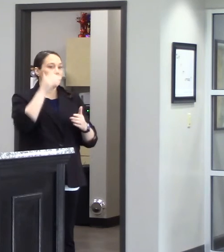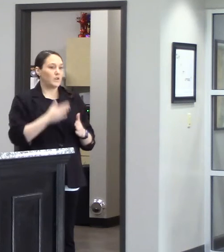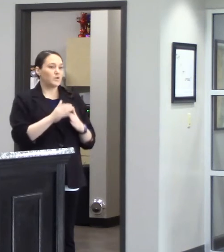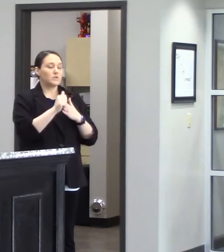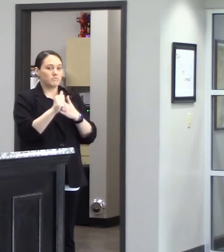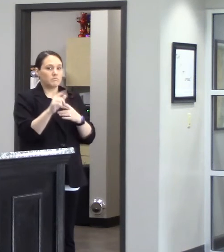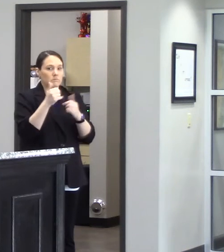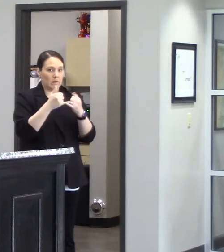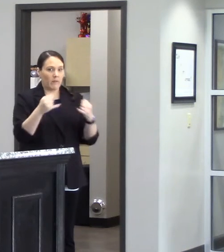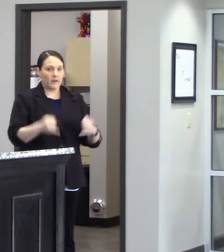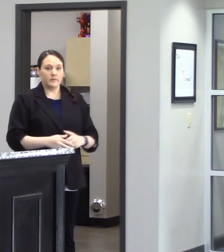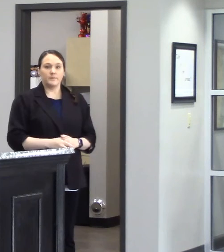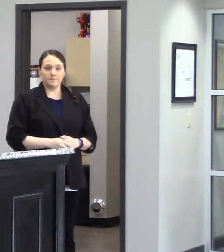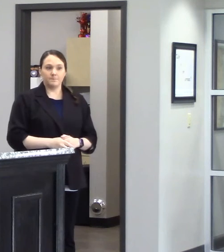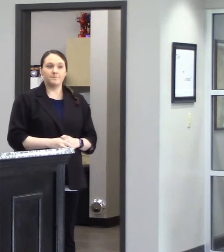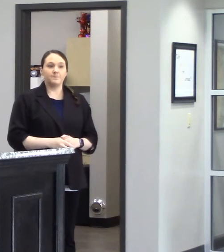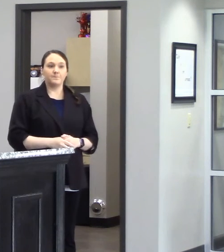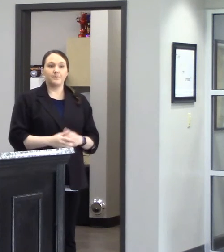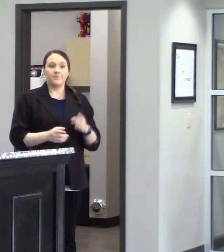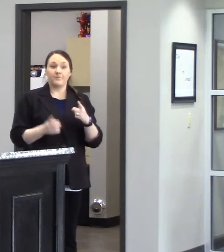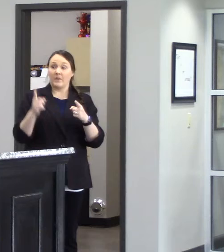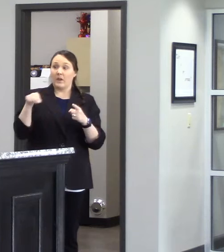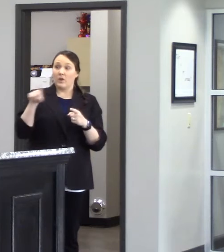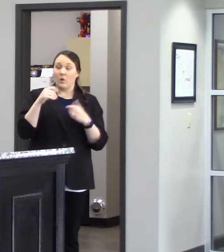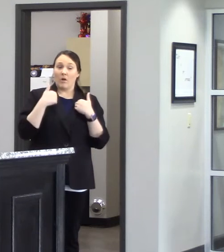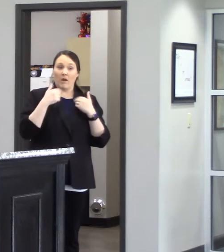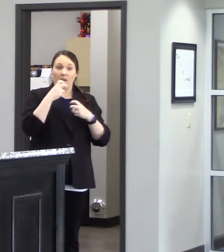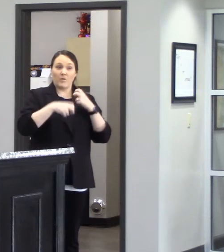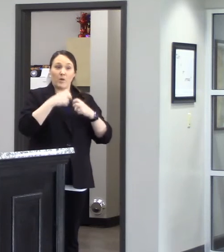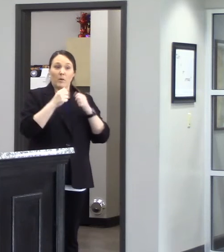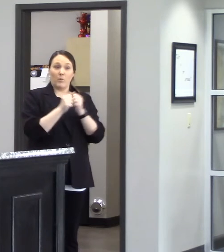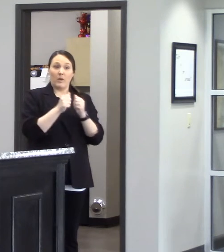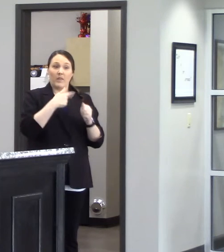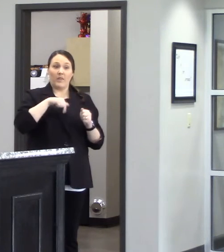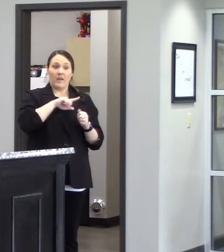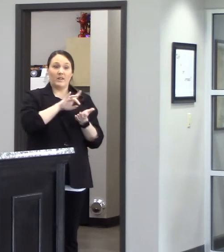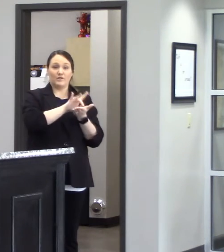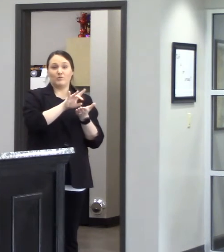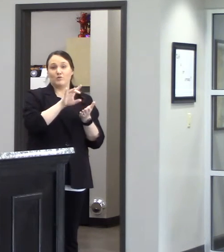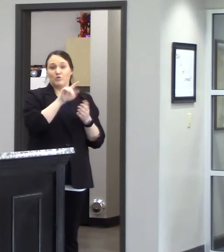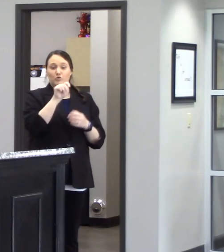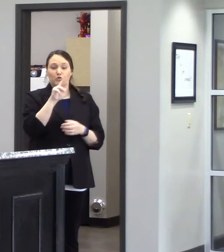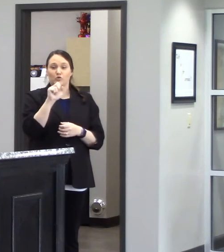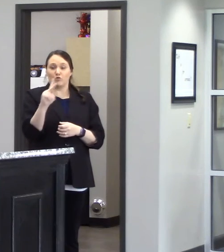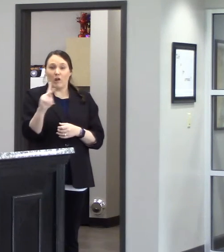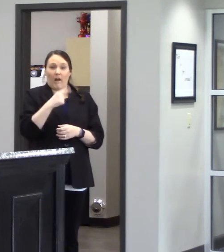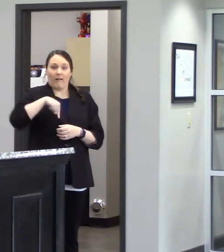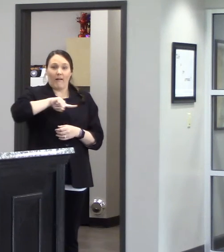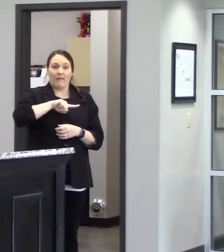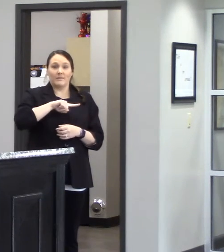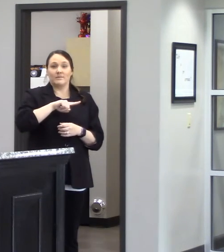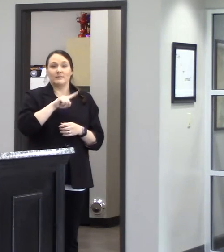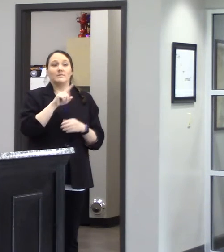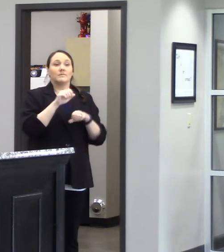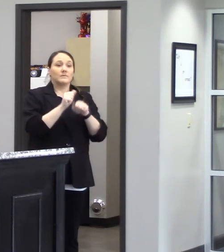yeah do y'all have any problem with him tracking us with our cell phones like the governor does